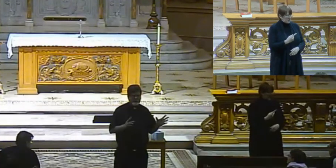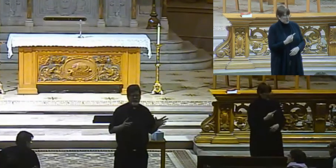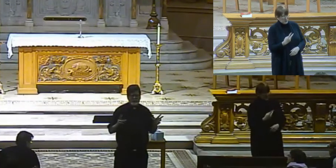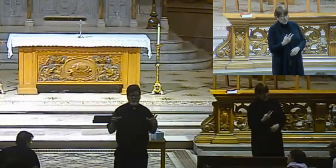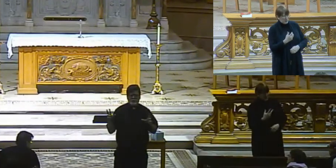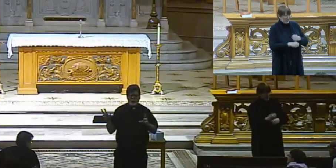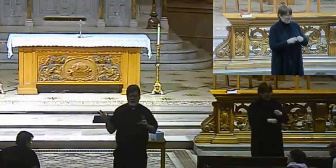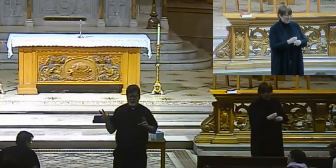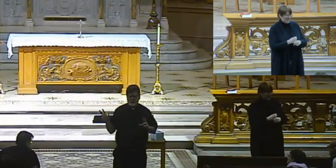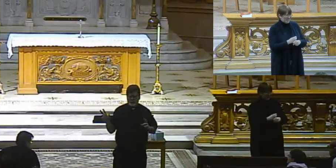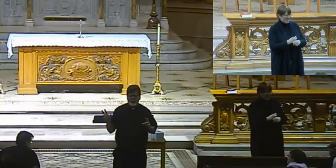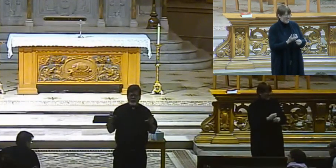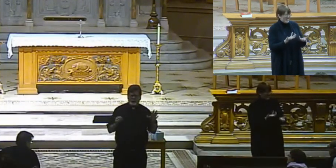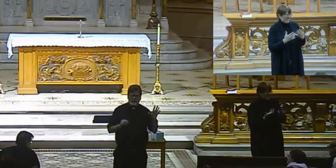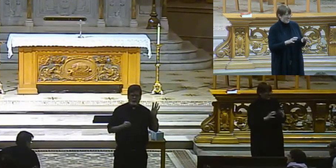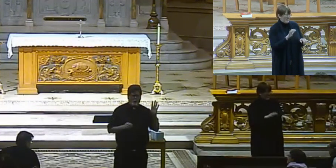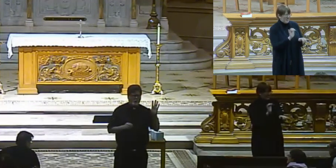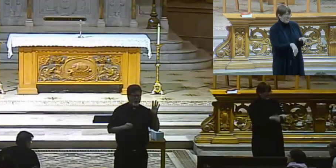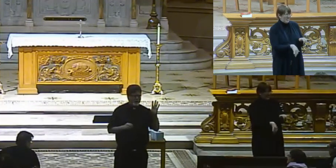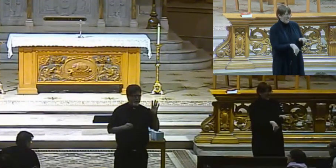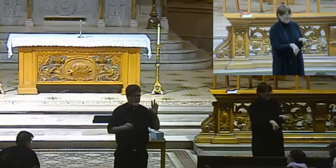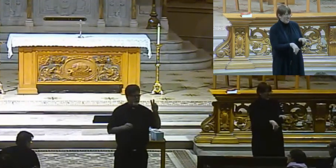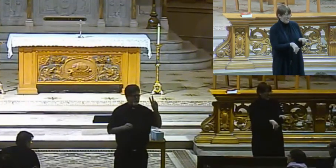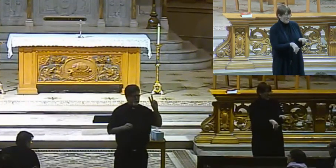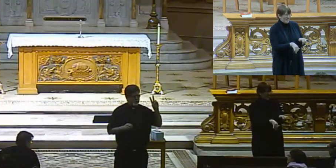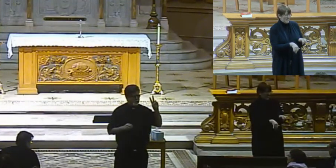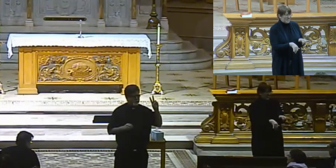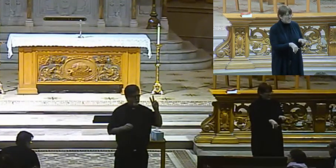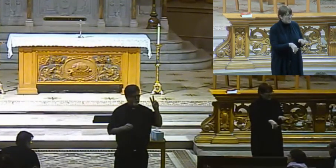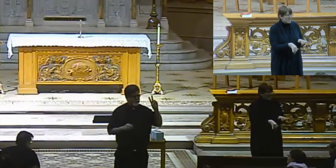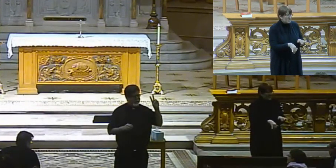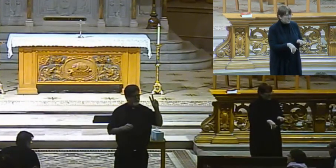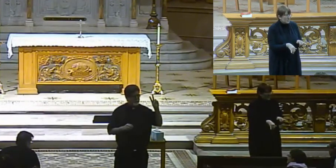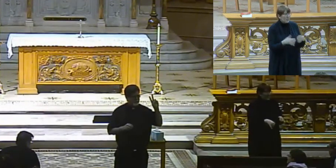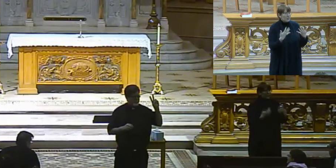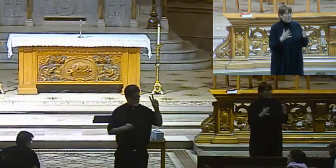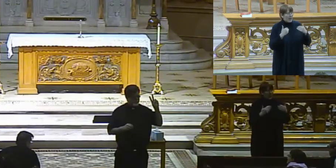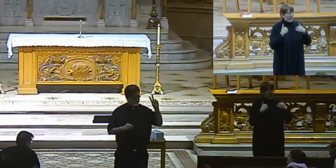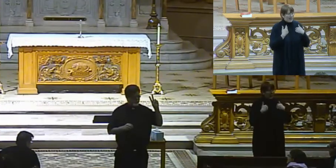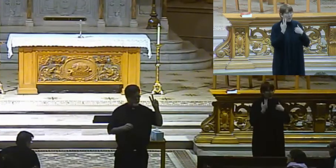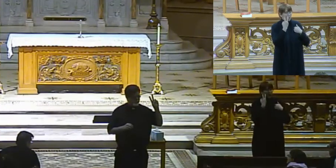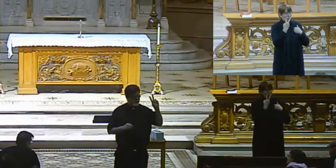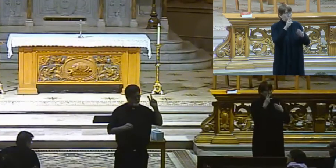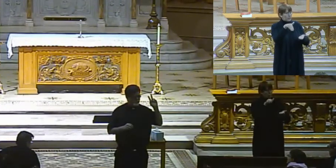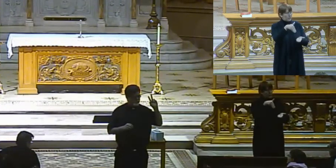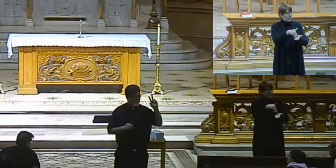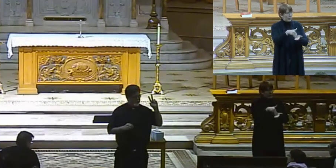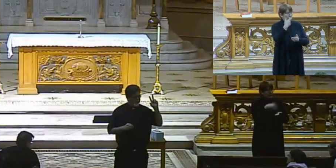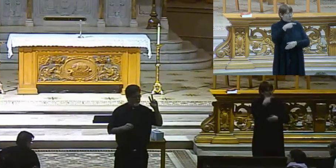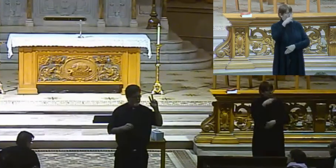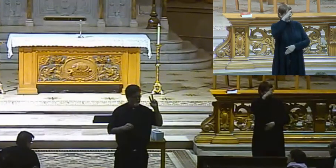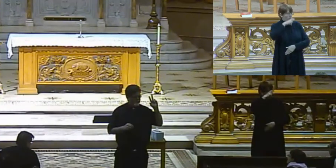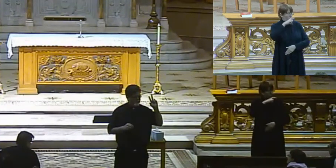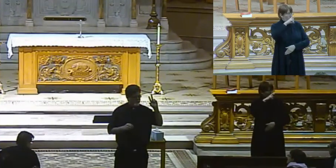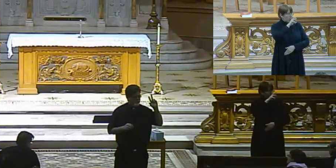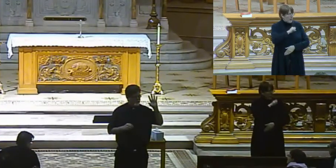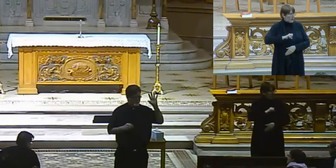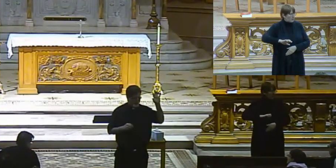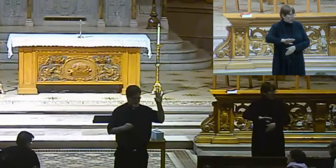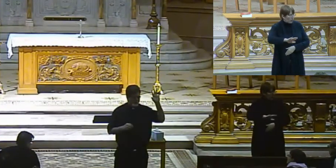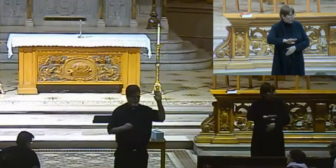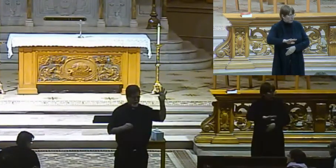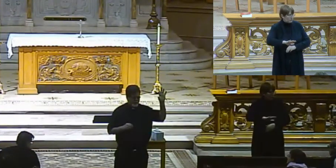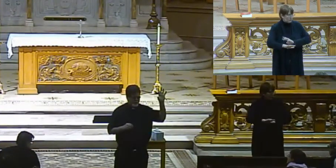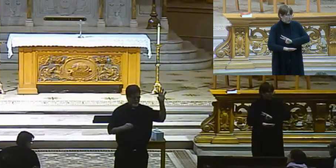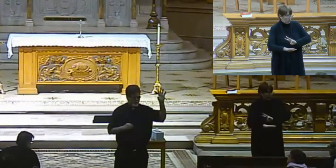I'm going to go somewhere else. And see, there were already, there were two capitals to the Roman Empire, all right? There was